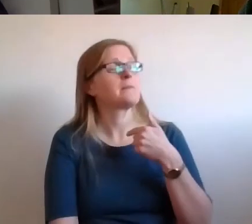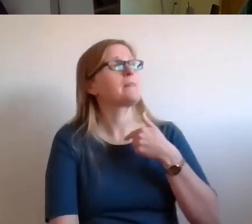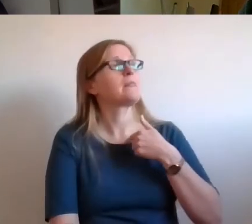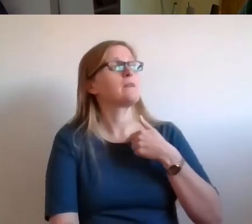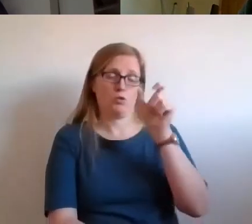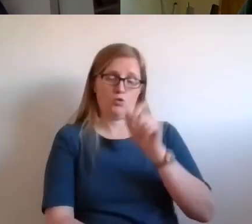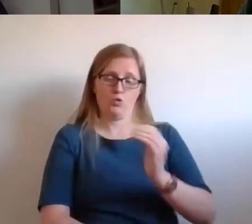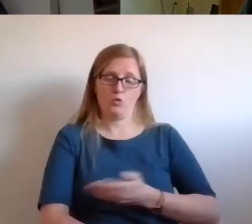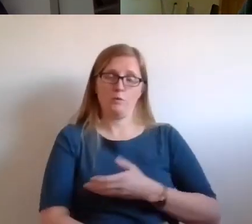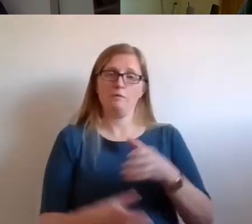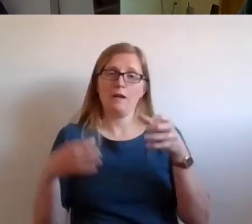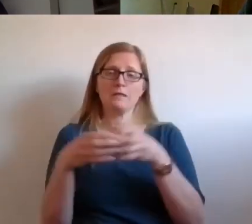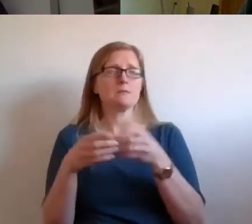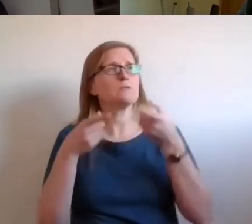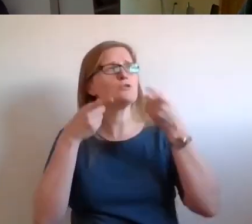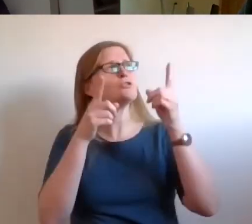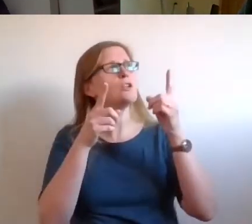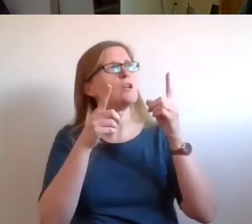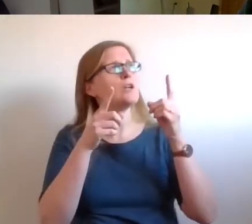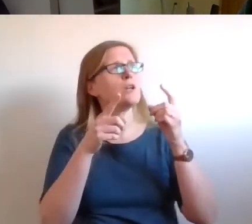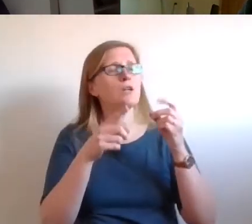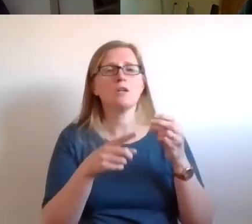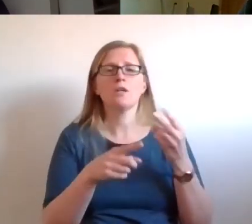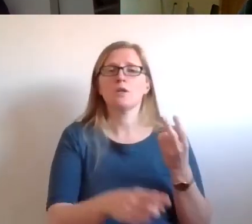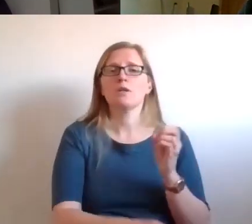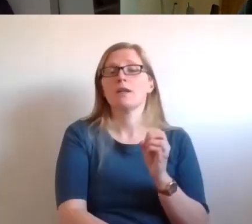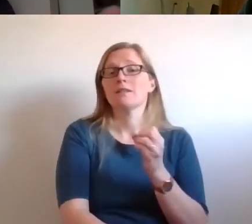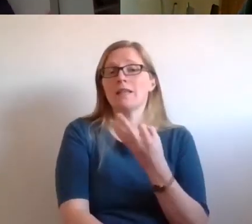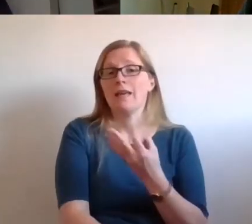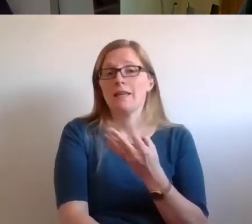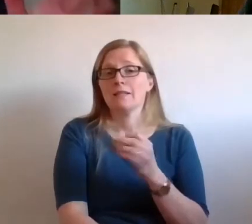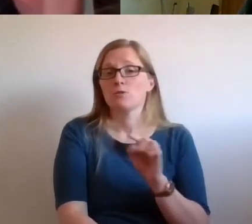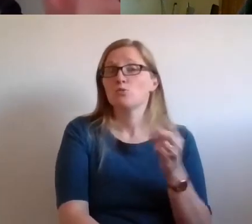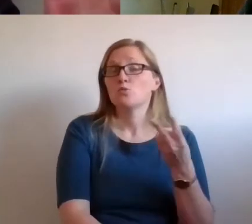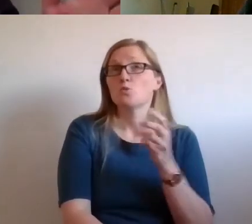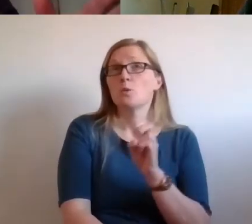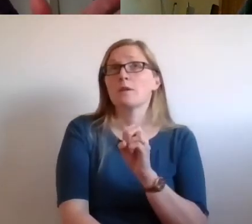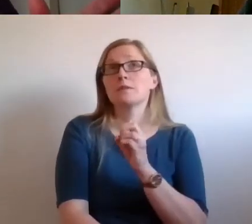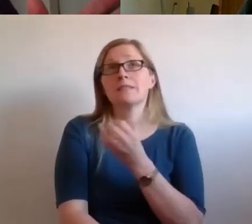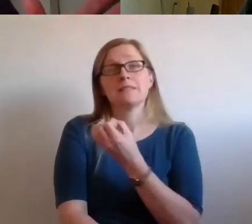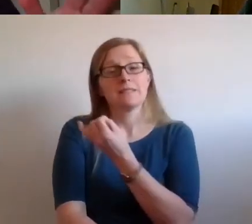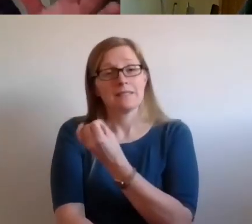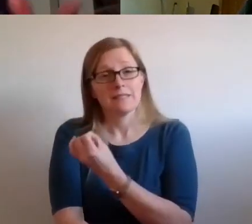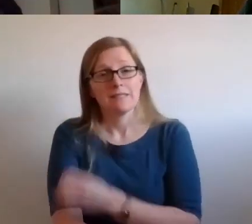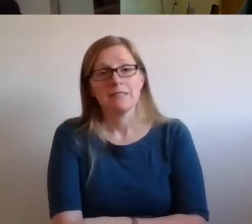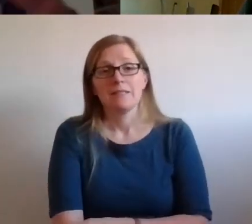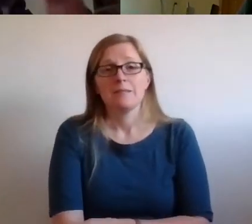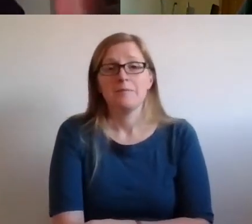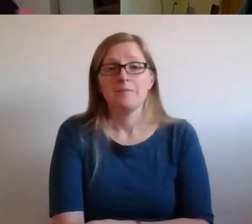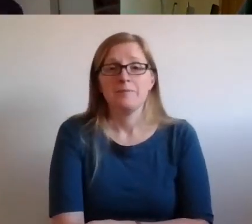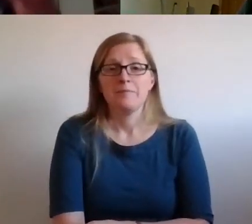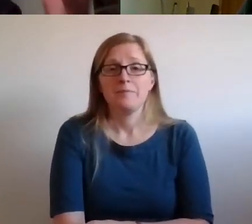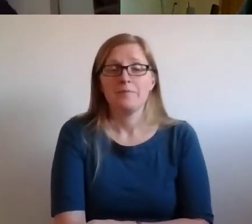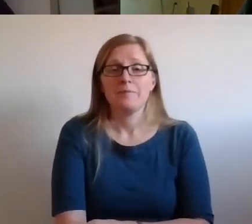Commission from 28 to 2016. And it wasn't all down to the Scottish Human Rights Commission. Civil